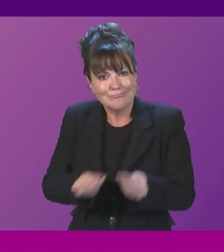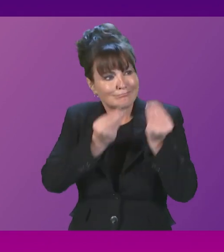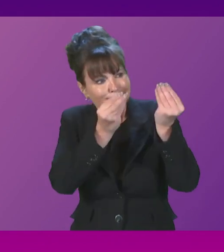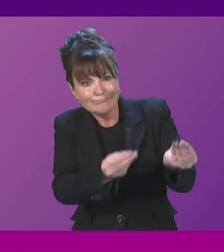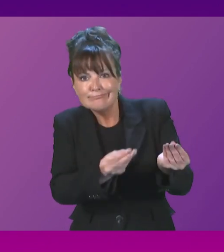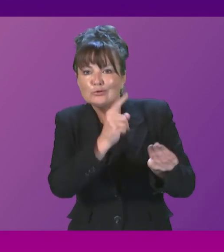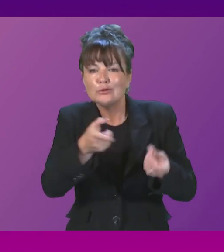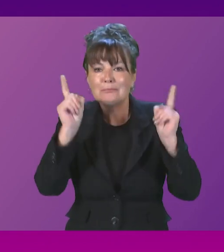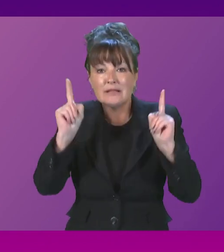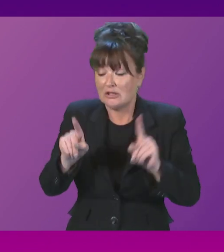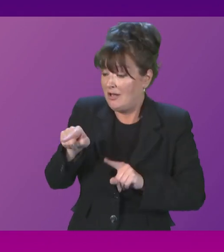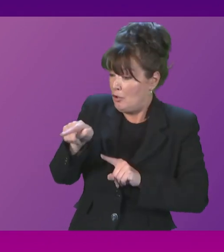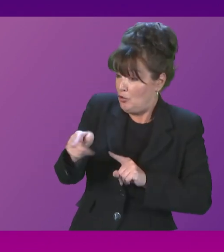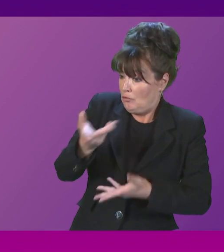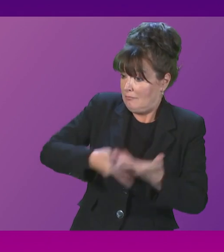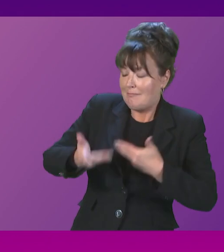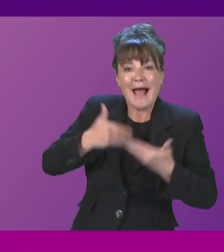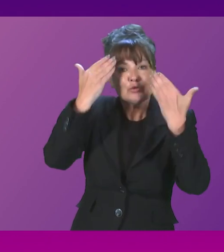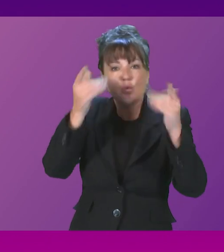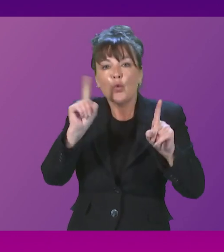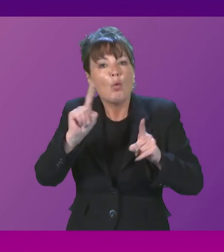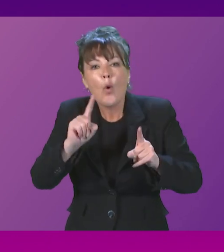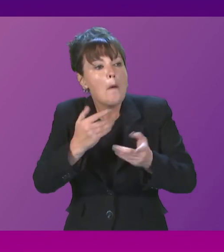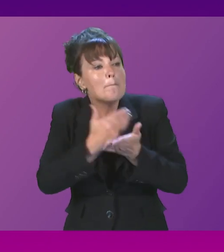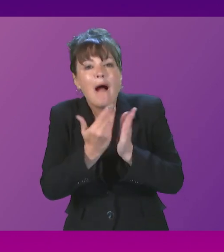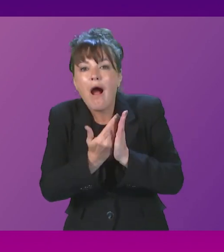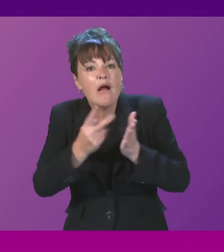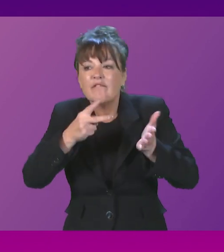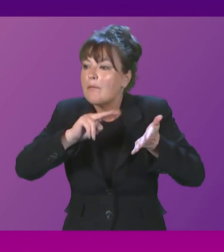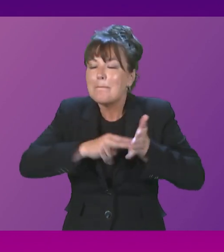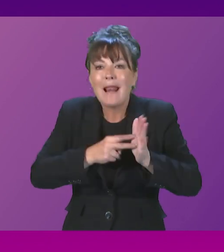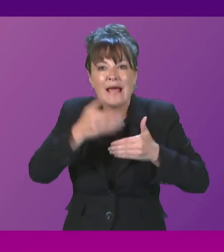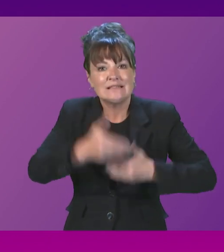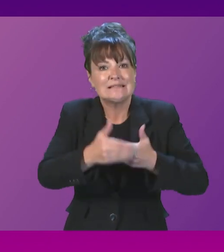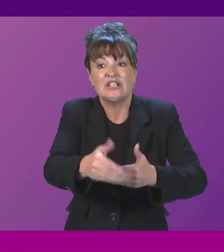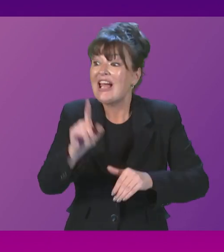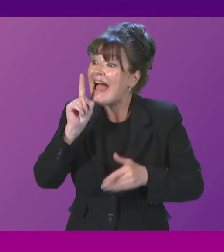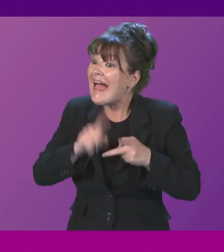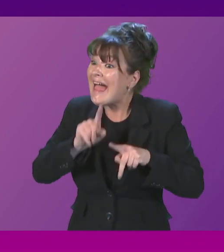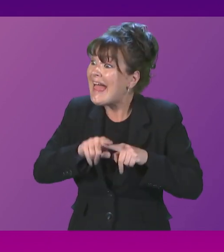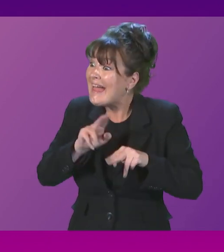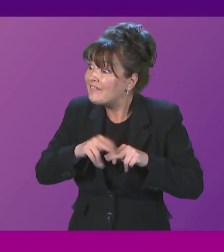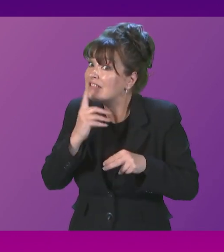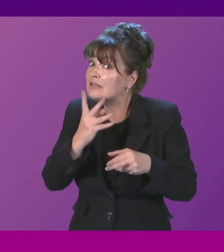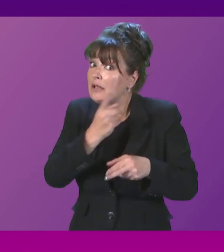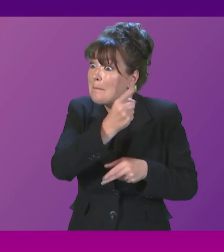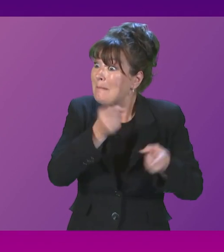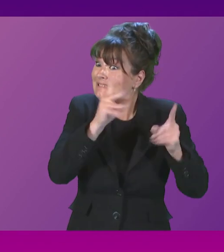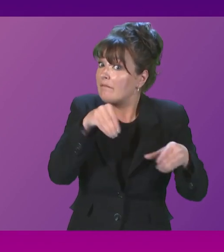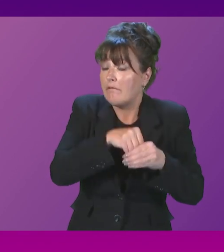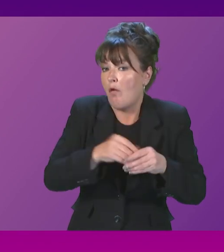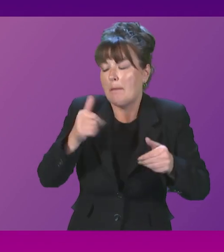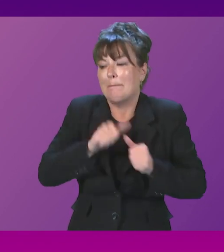what stage in the planning process it is at, but just in case it is with ministers, I will not comment any further on the specific detail of this issue.